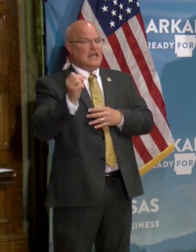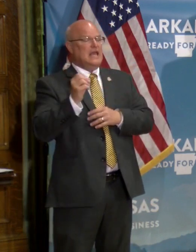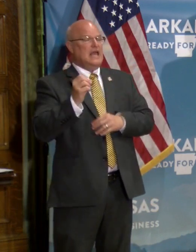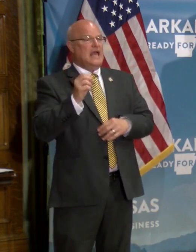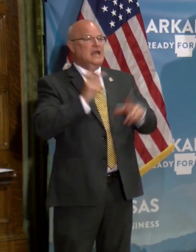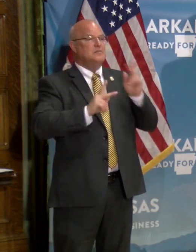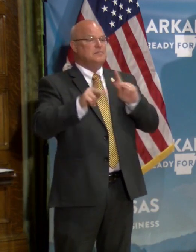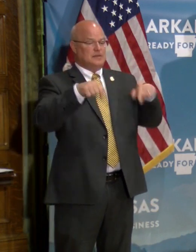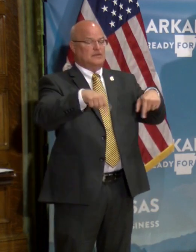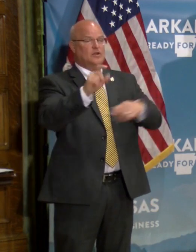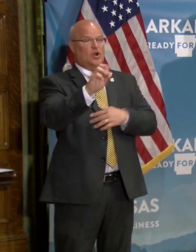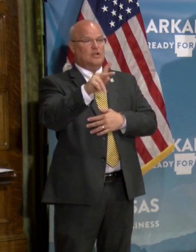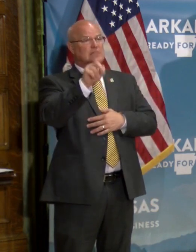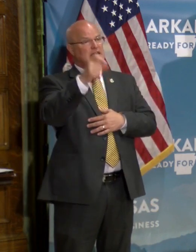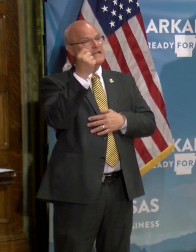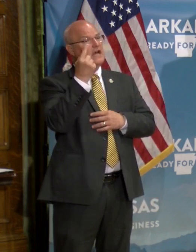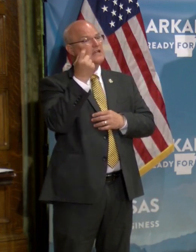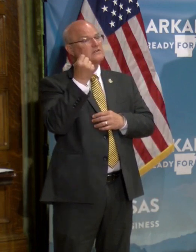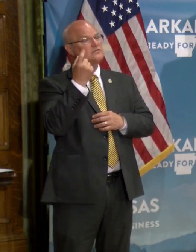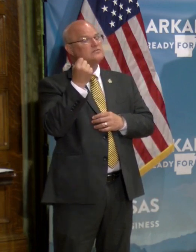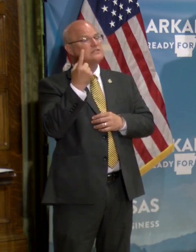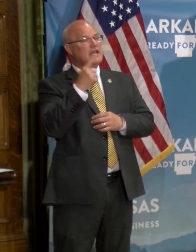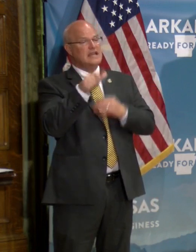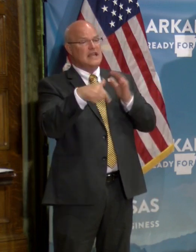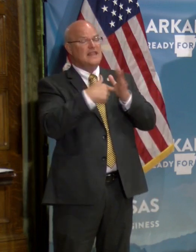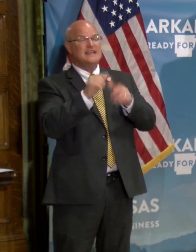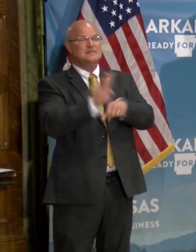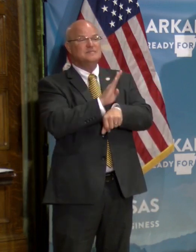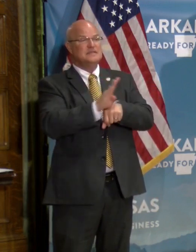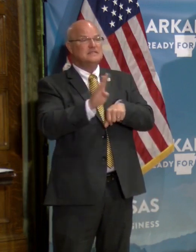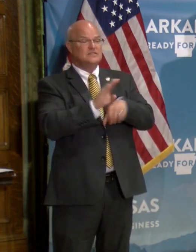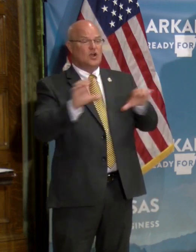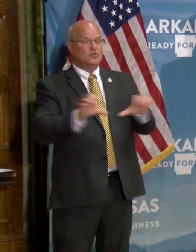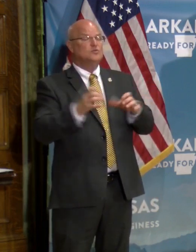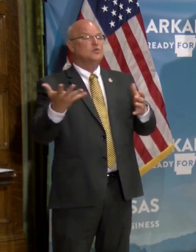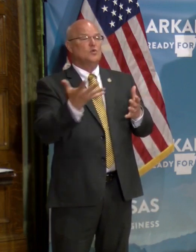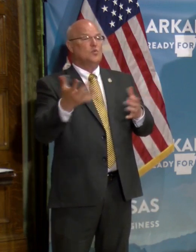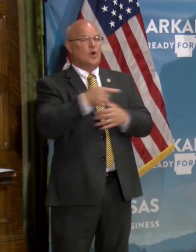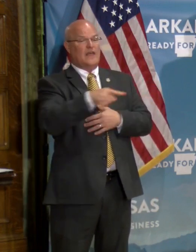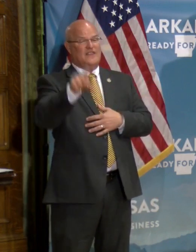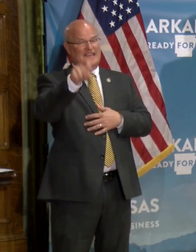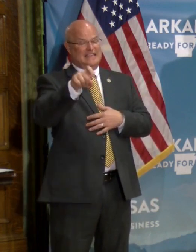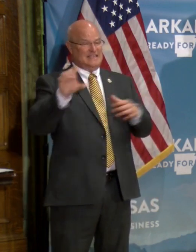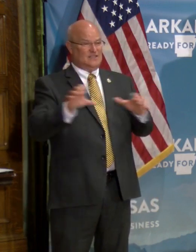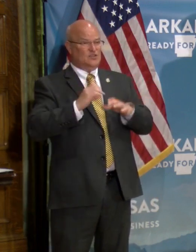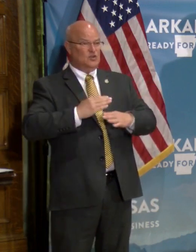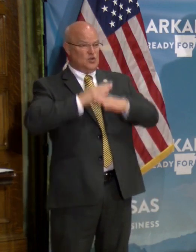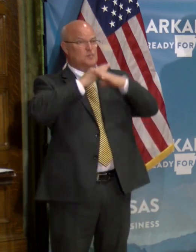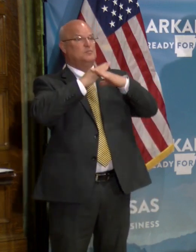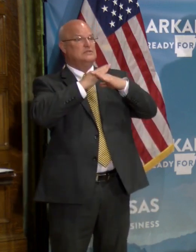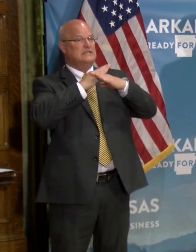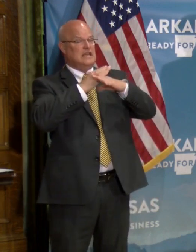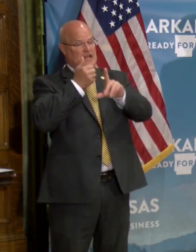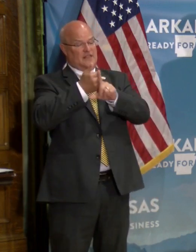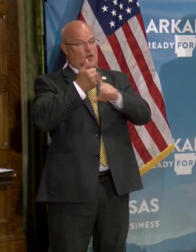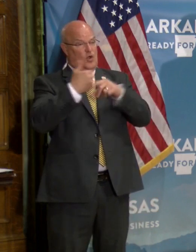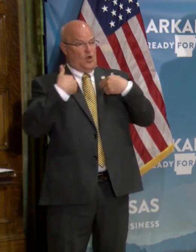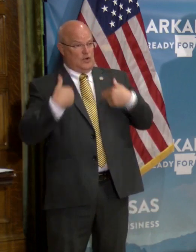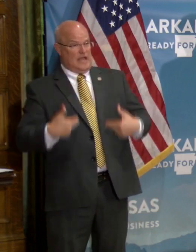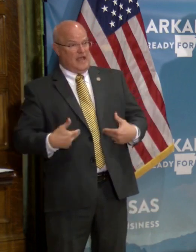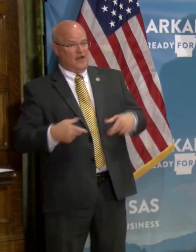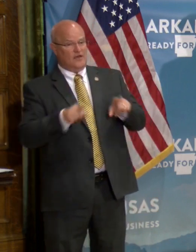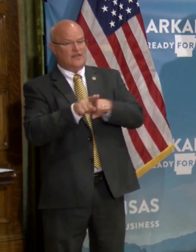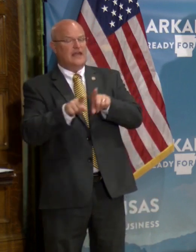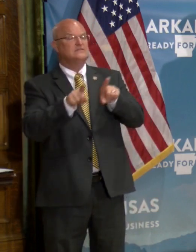and people in Arkansas need to understand these businesses are doing what they need to do to protect their own health